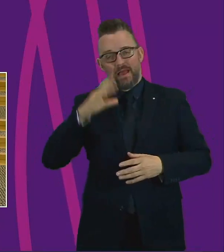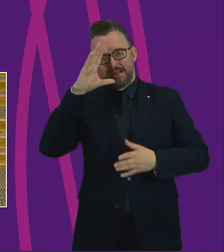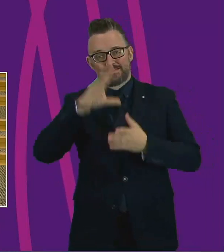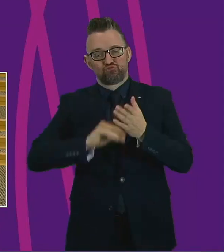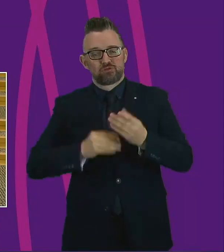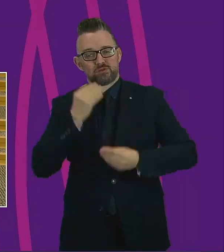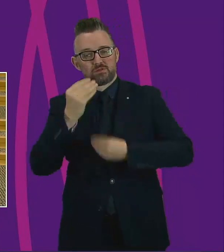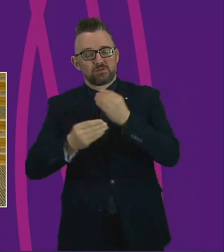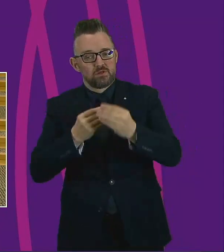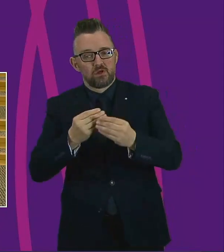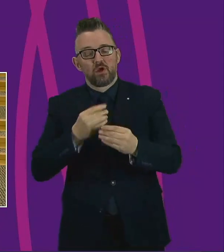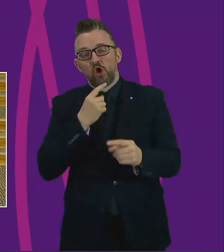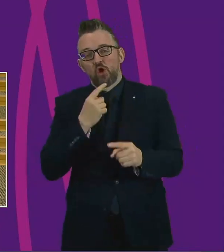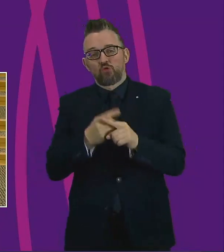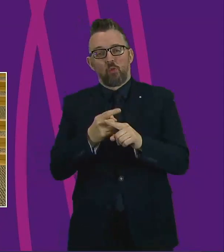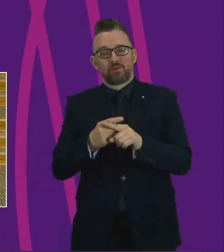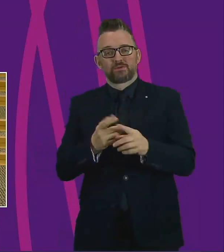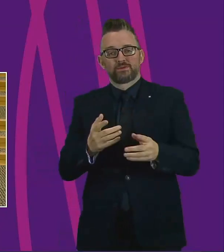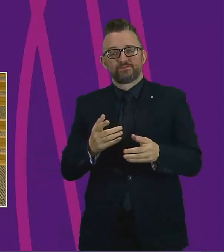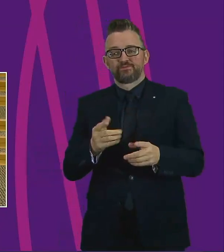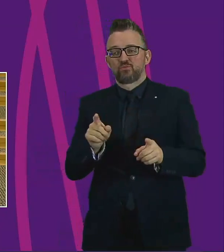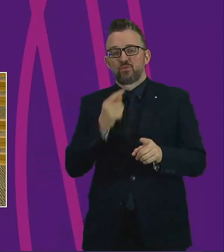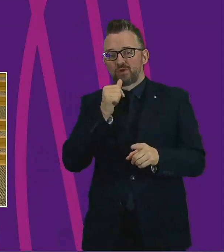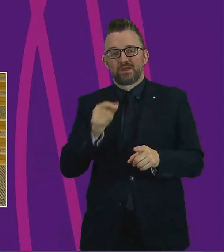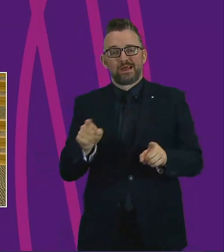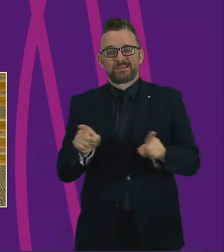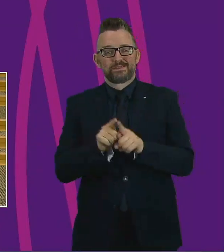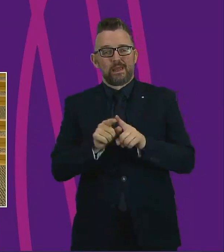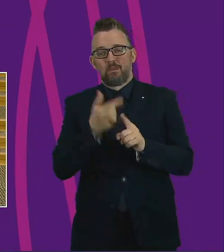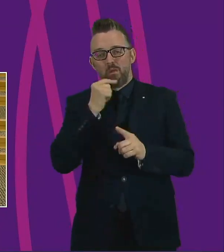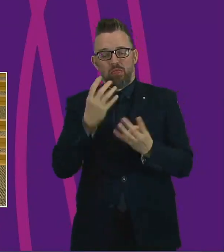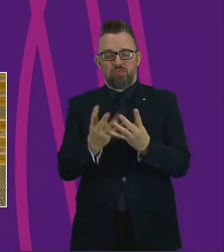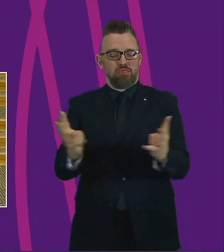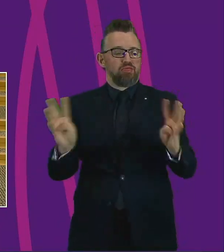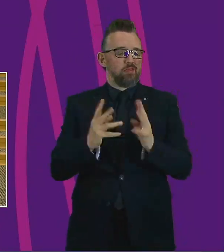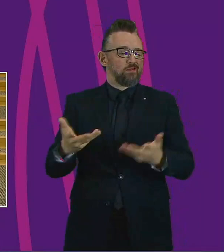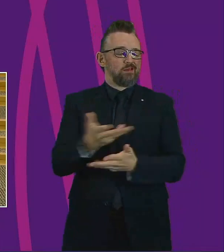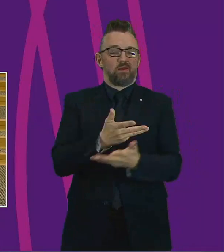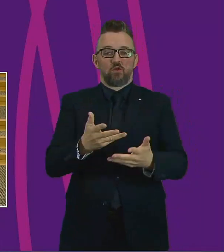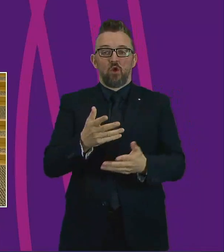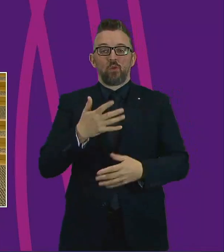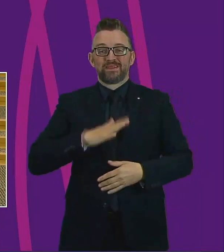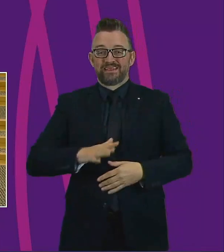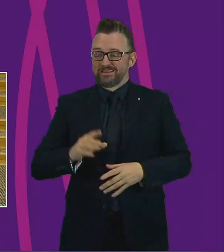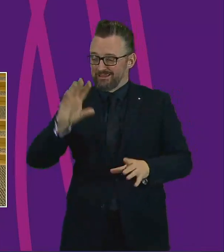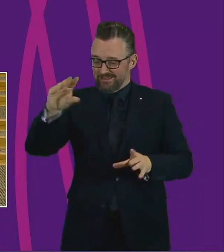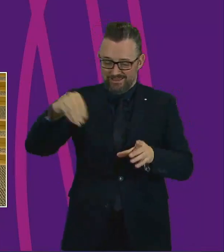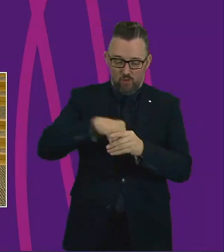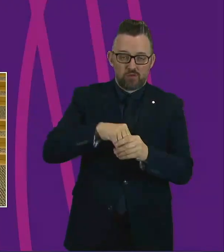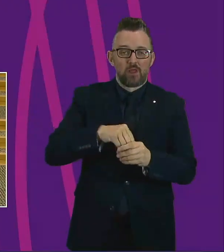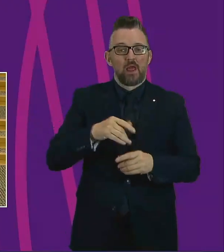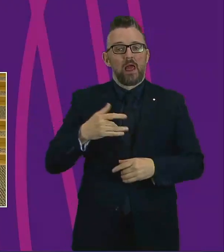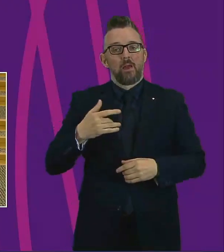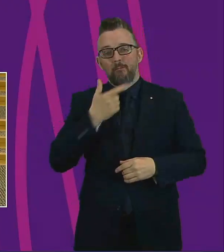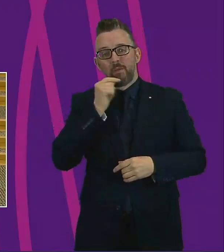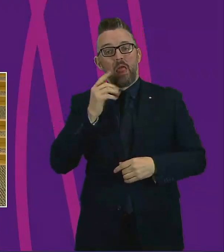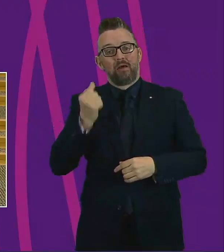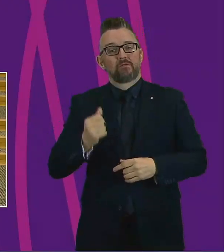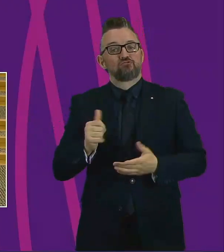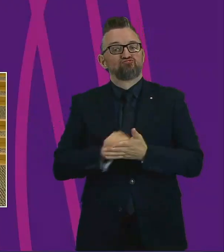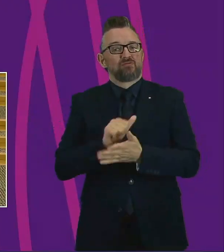services, that we need to make sure that we don't just get the same old folk around the same old tables. We need to make sure that lived experience also ensures that we